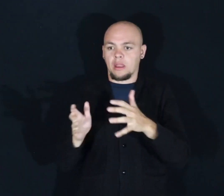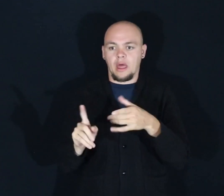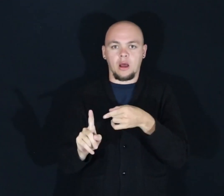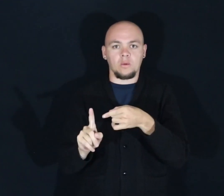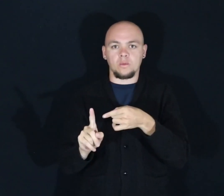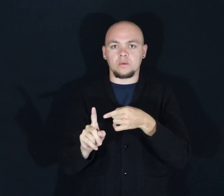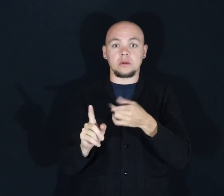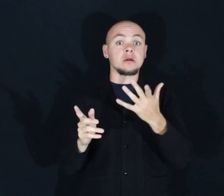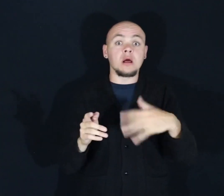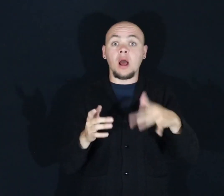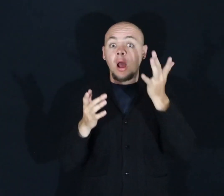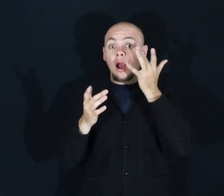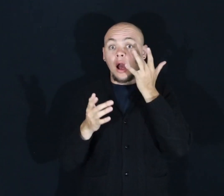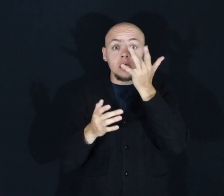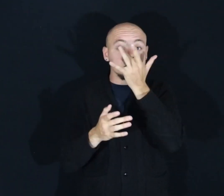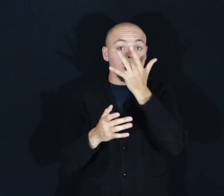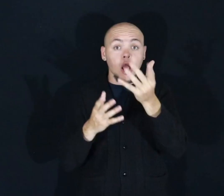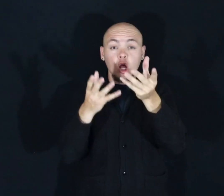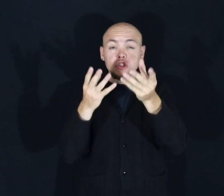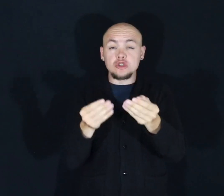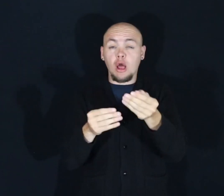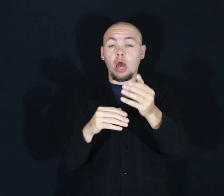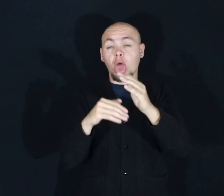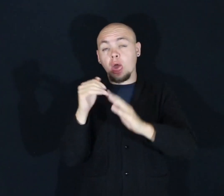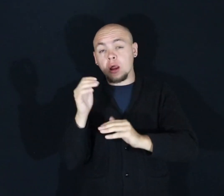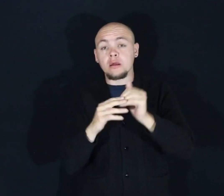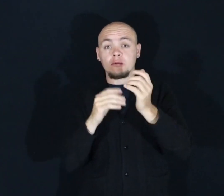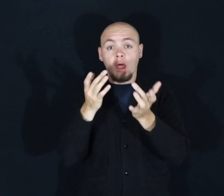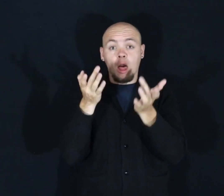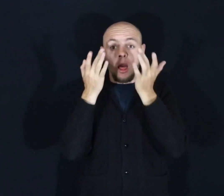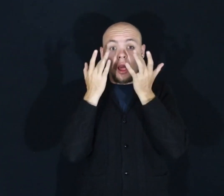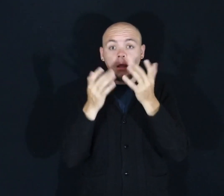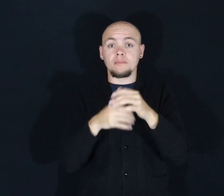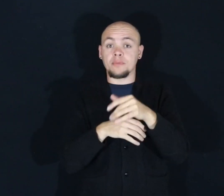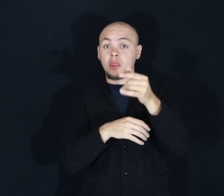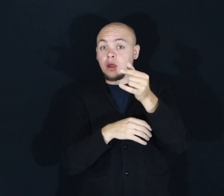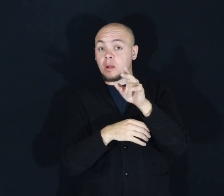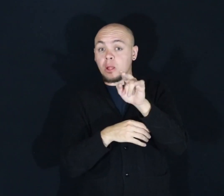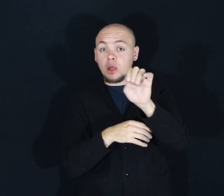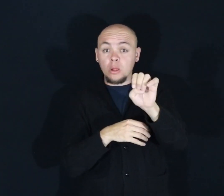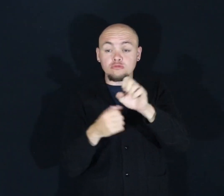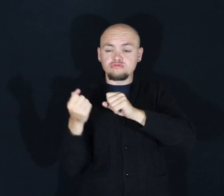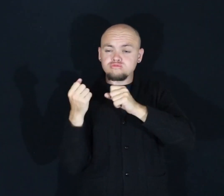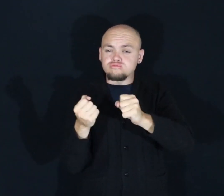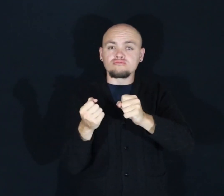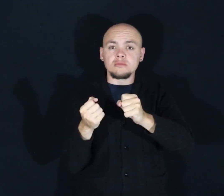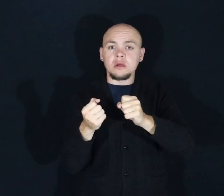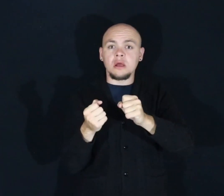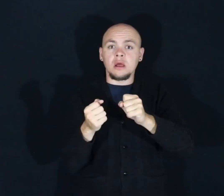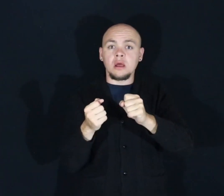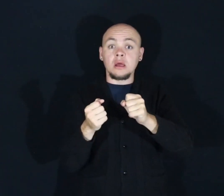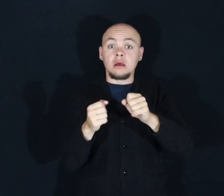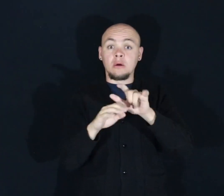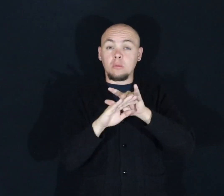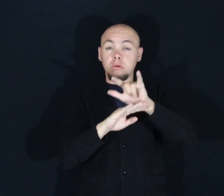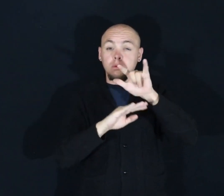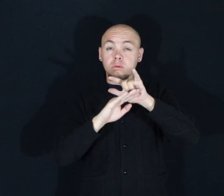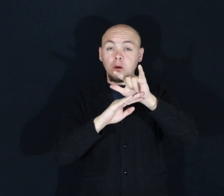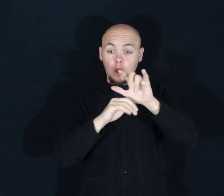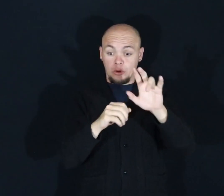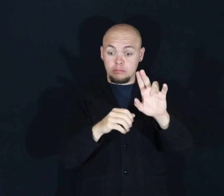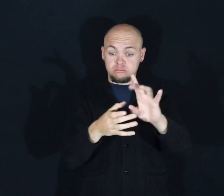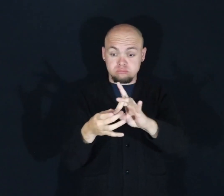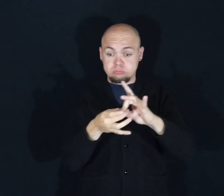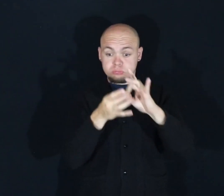contact lenses that are soft enough to be comfortable, or glue that's strong enough to hold composite aircraft together. In fact,